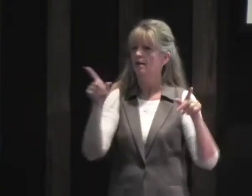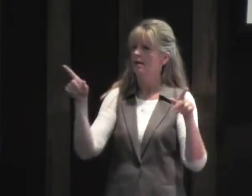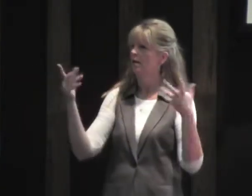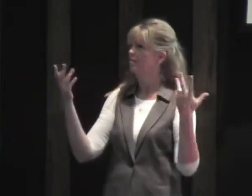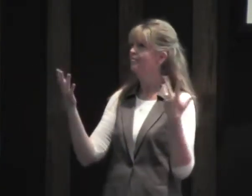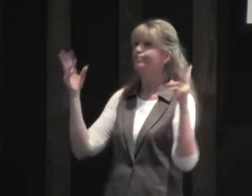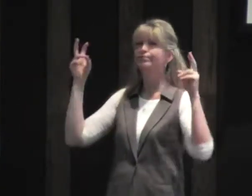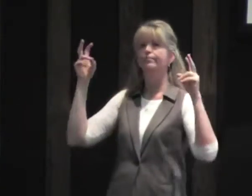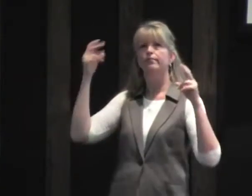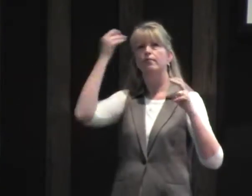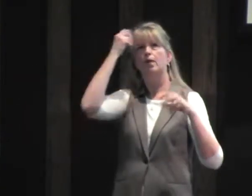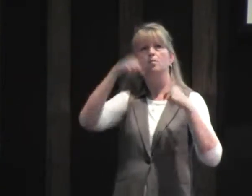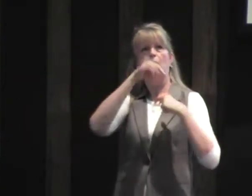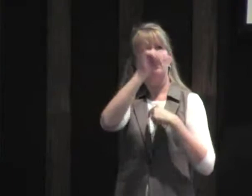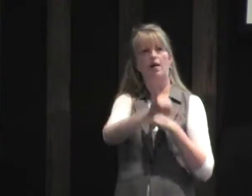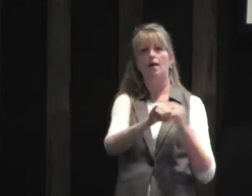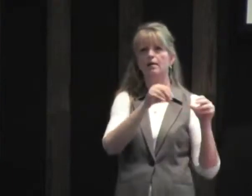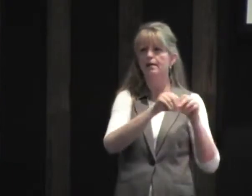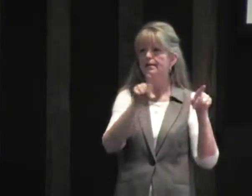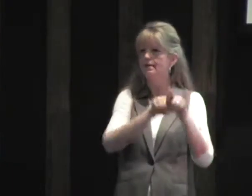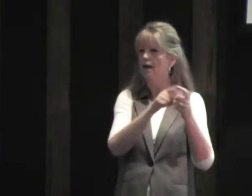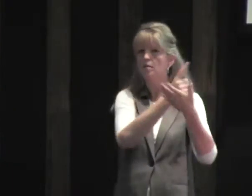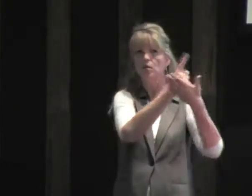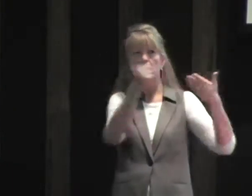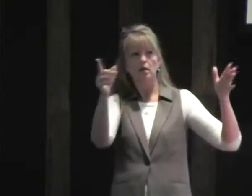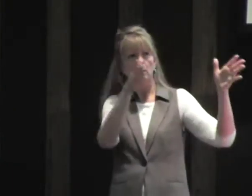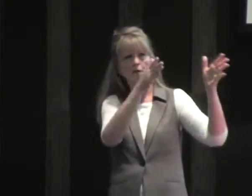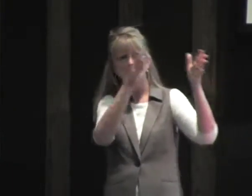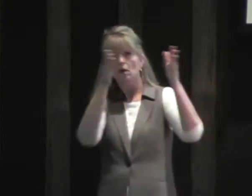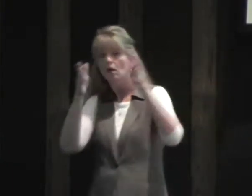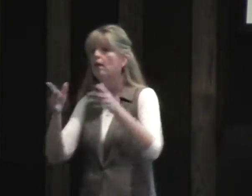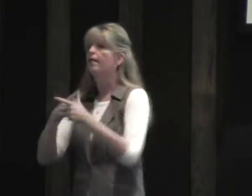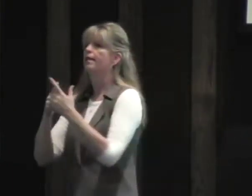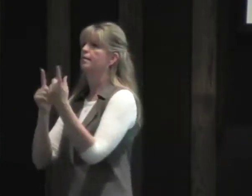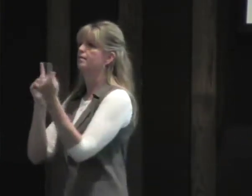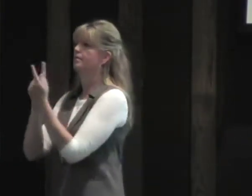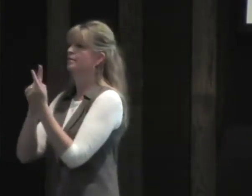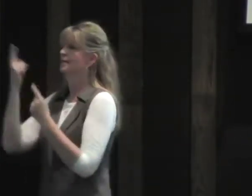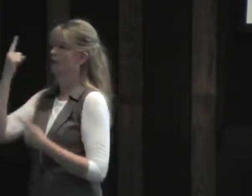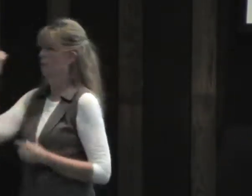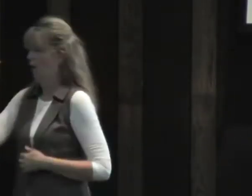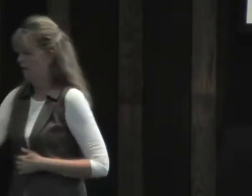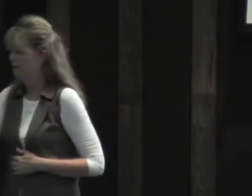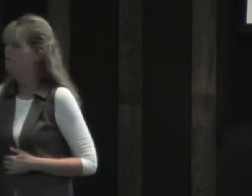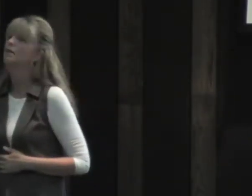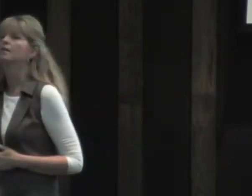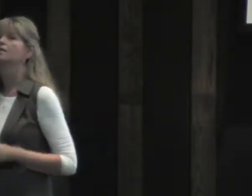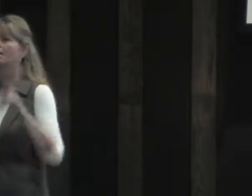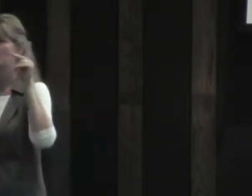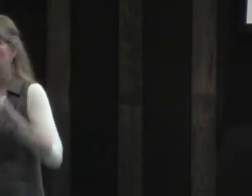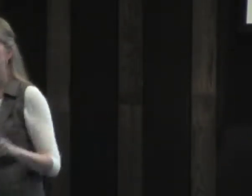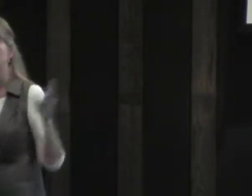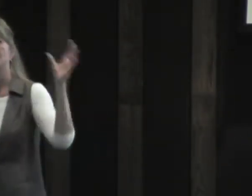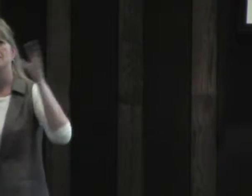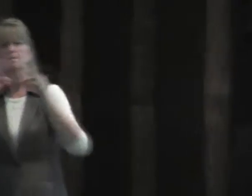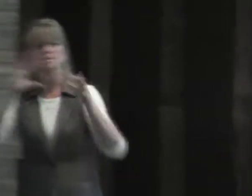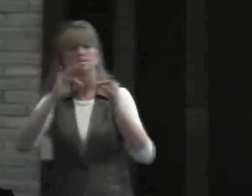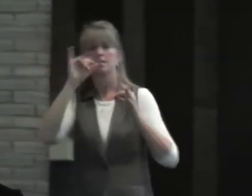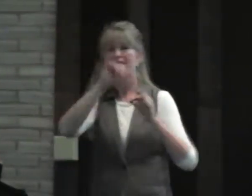So my phone, I was thinking about that. It's kind of the same thing. I was thinking about that this week. And so there's a deaf person